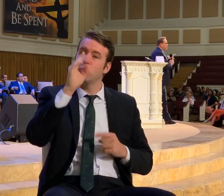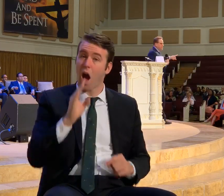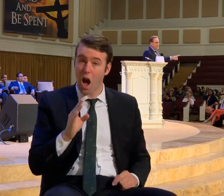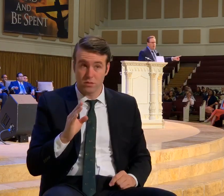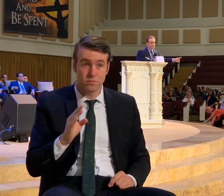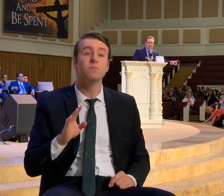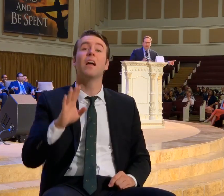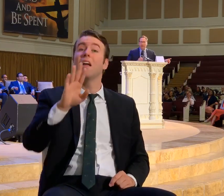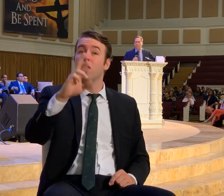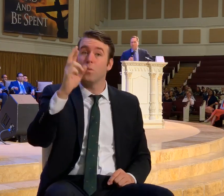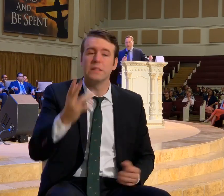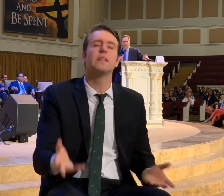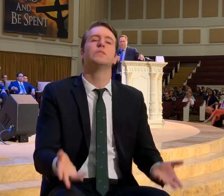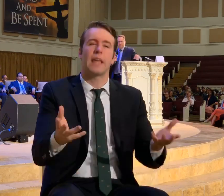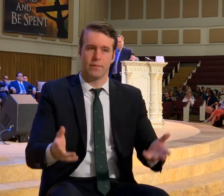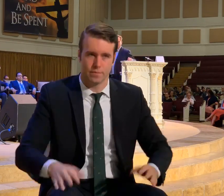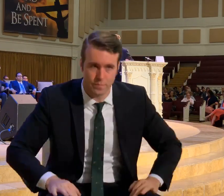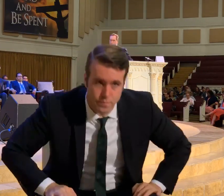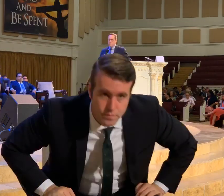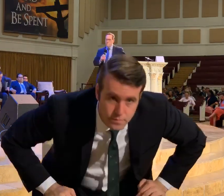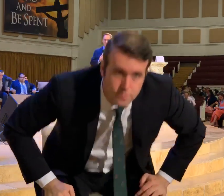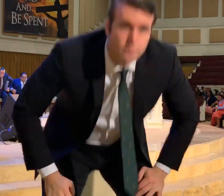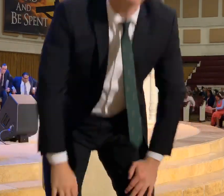And here's the reason. I'm done. Stay with me.